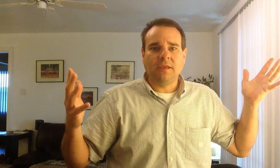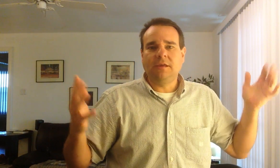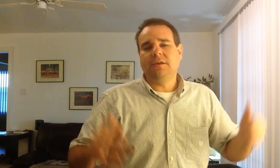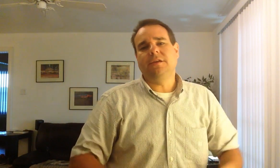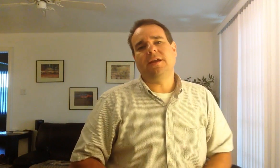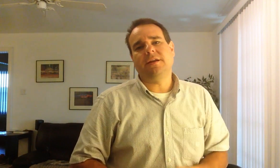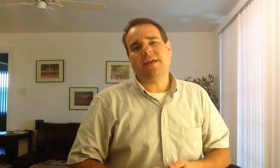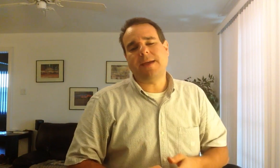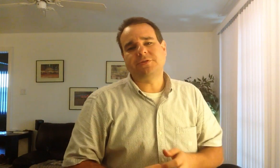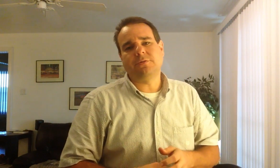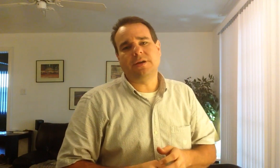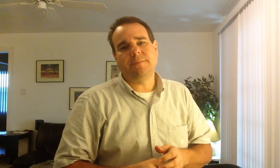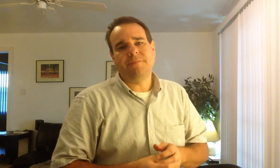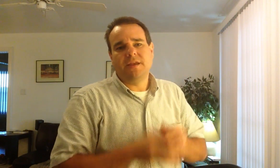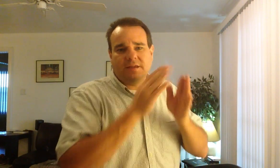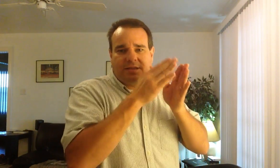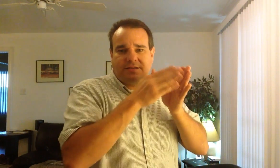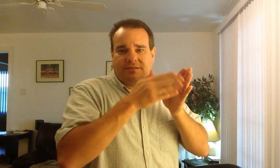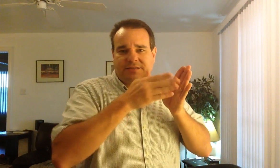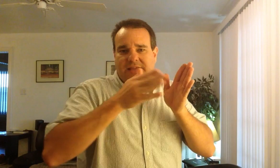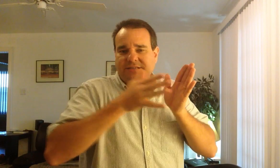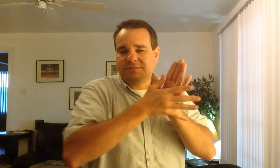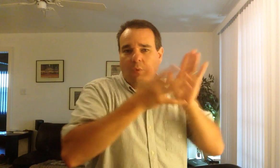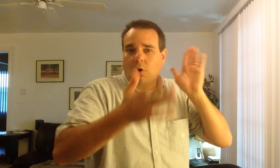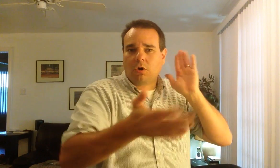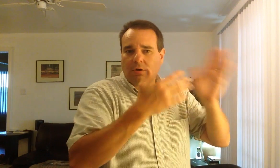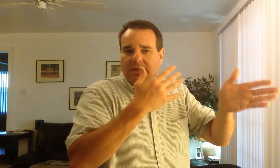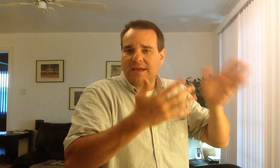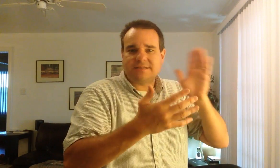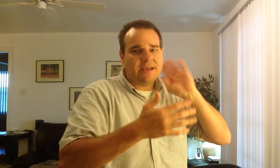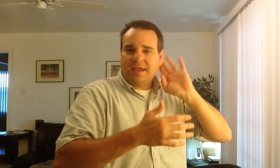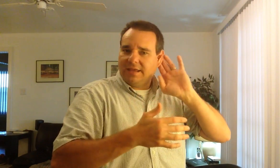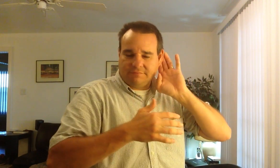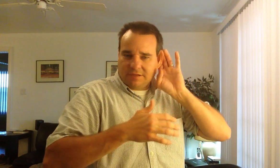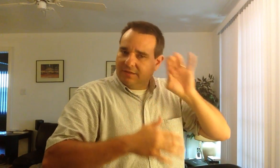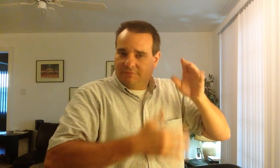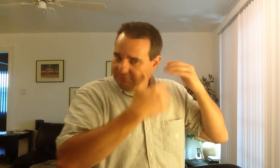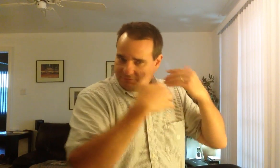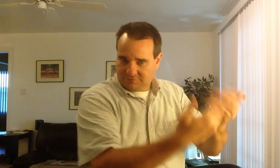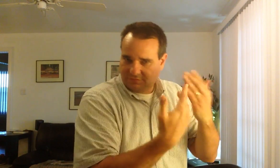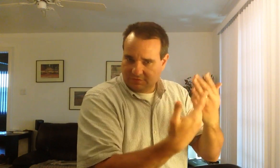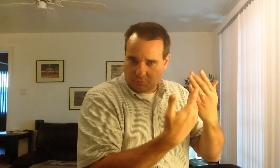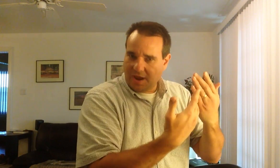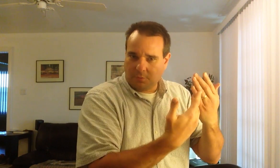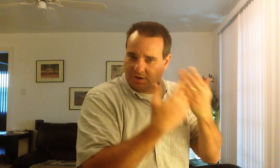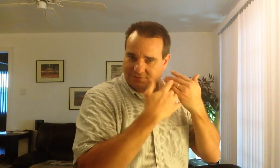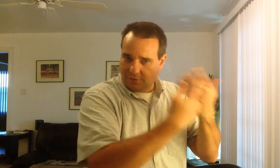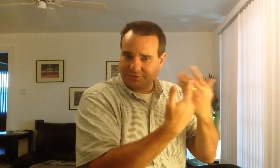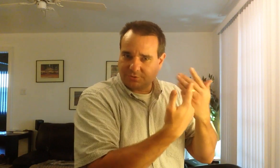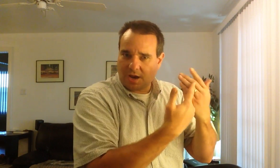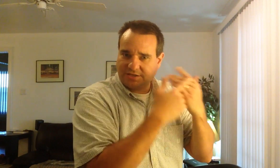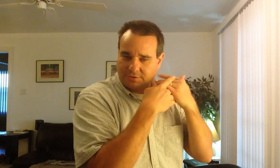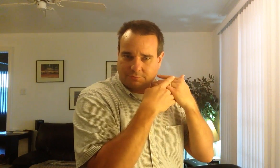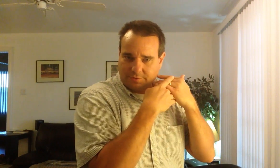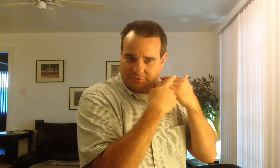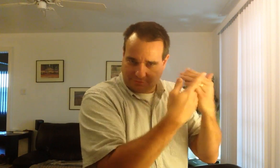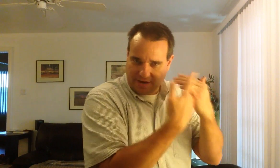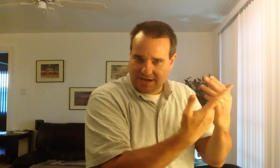You're not going to capture the slices more or less. The way it works voltage-wise, I'm recreating